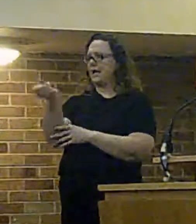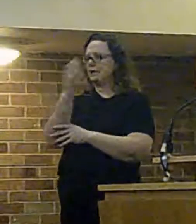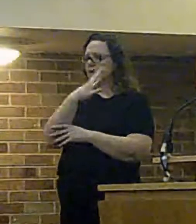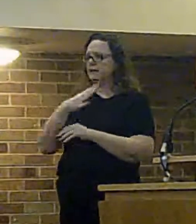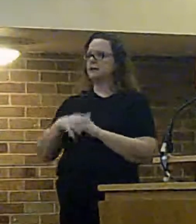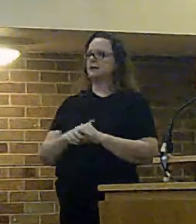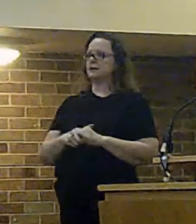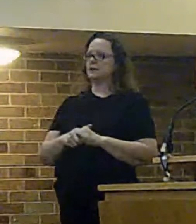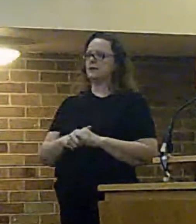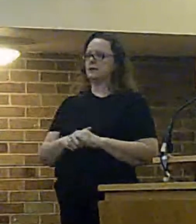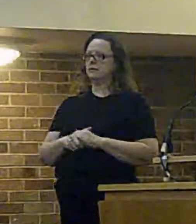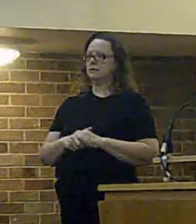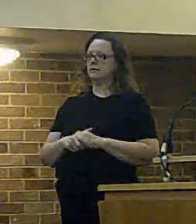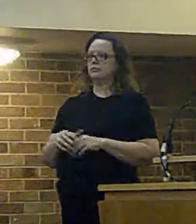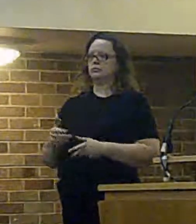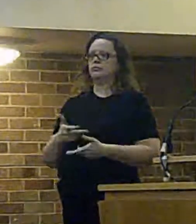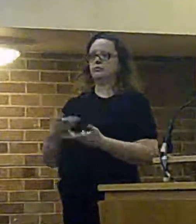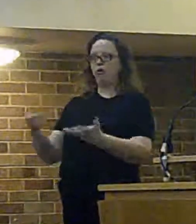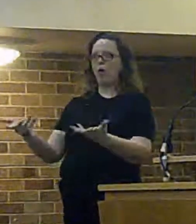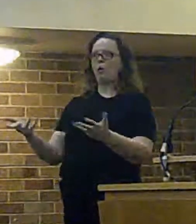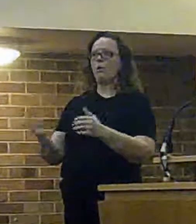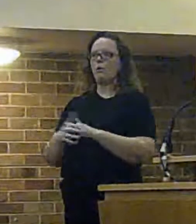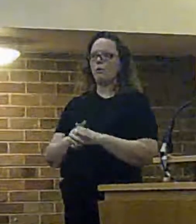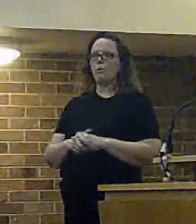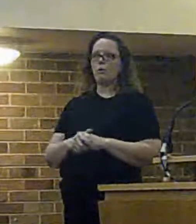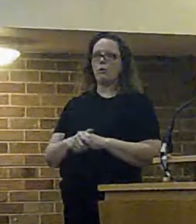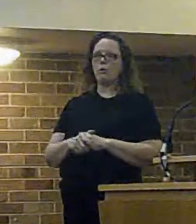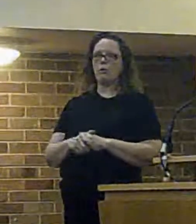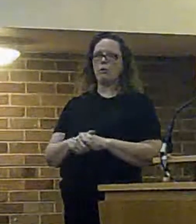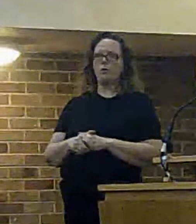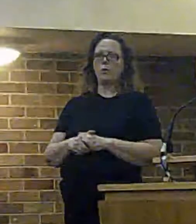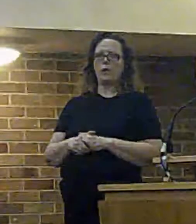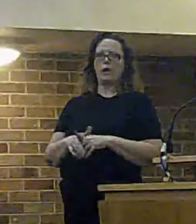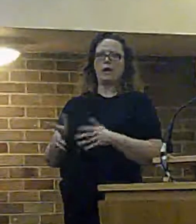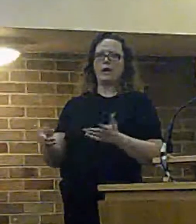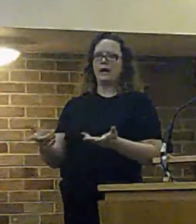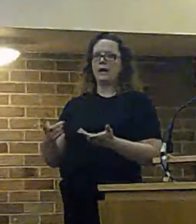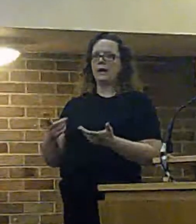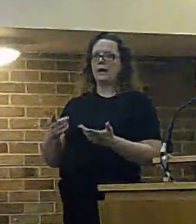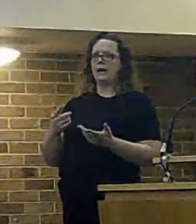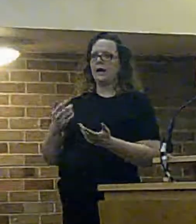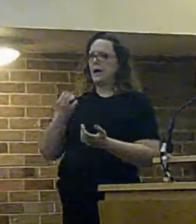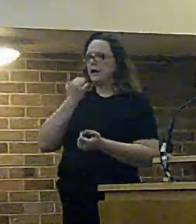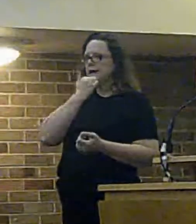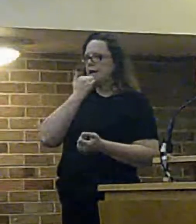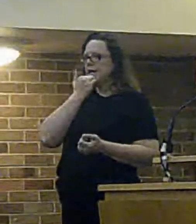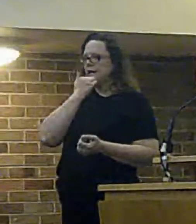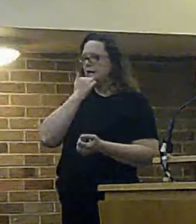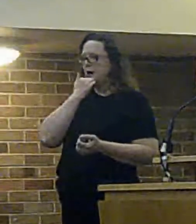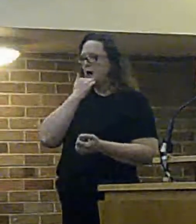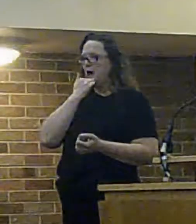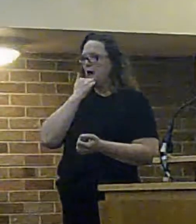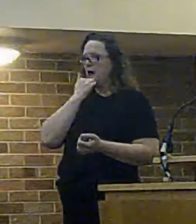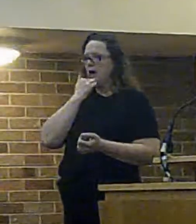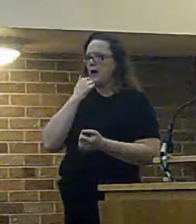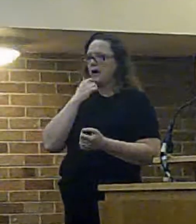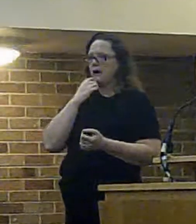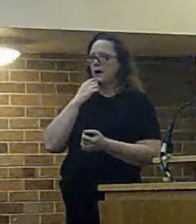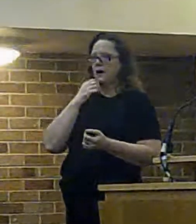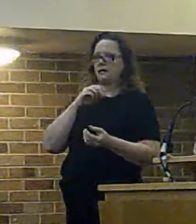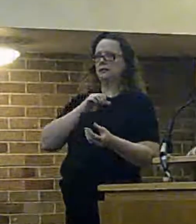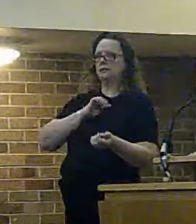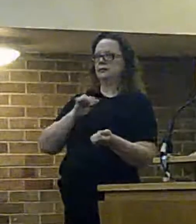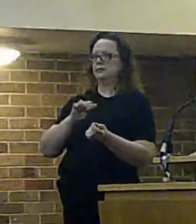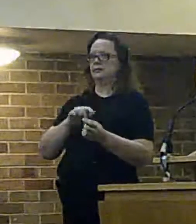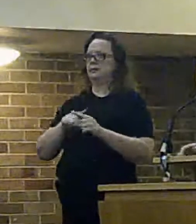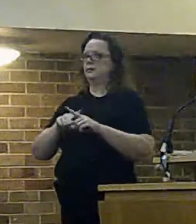to make the point rather than to because i can slice data up any way we like that is what it's down to what you will have heard